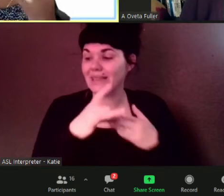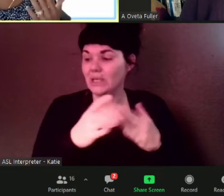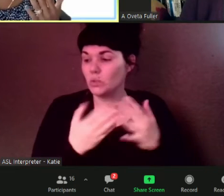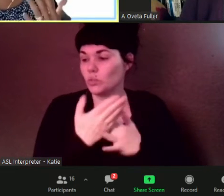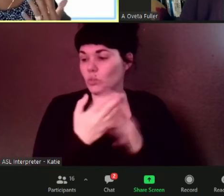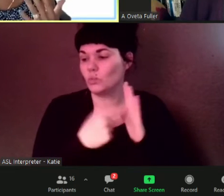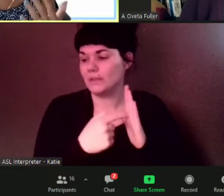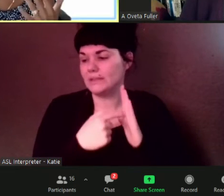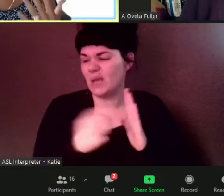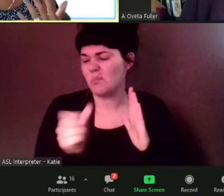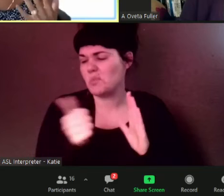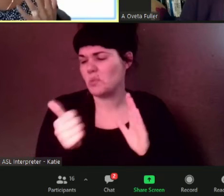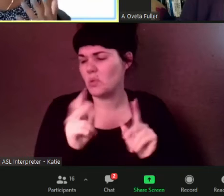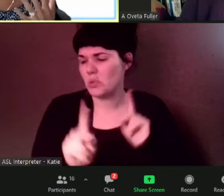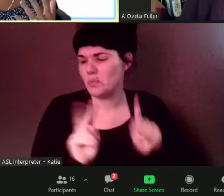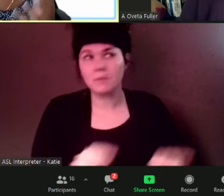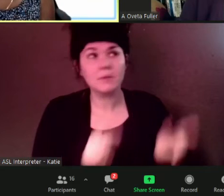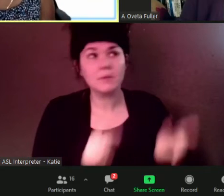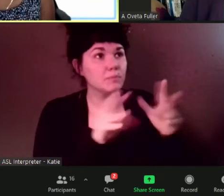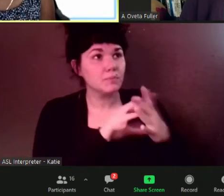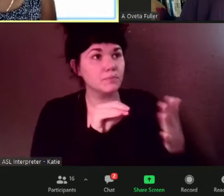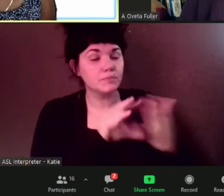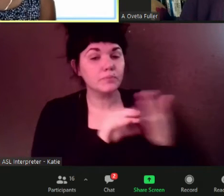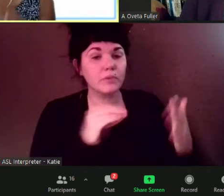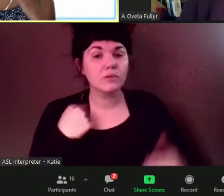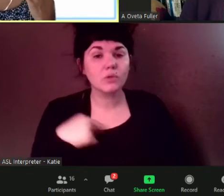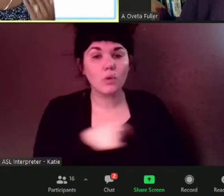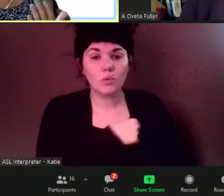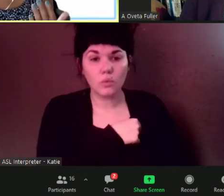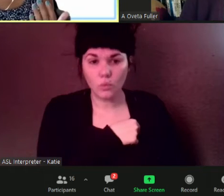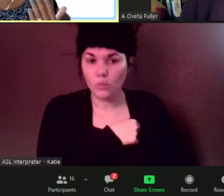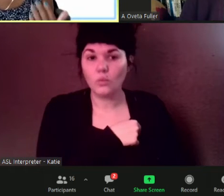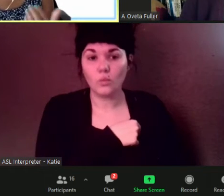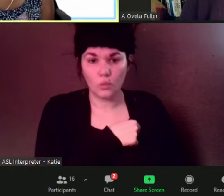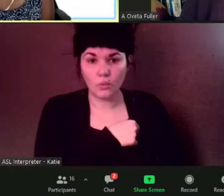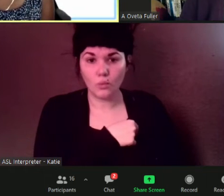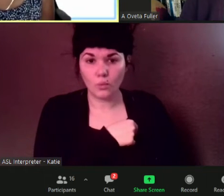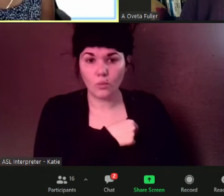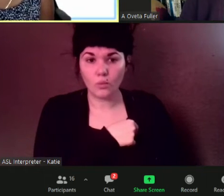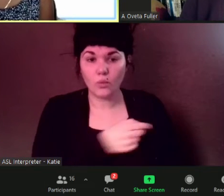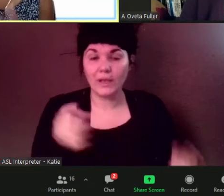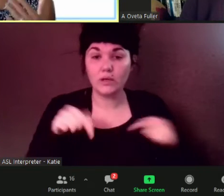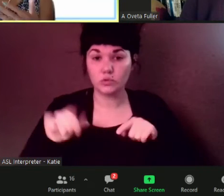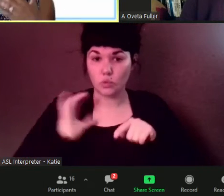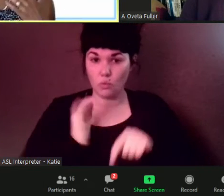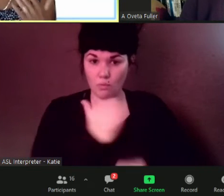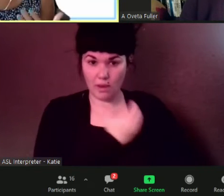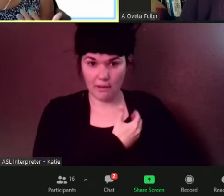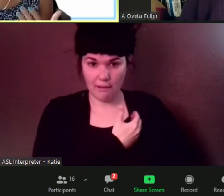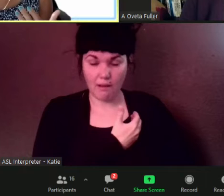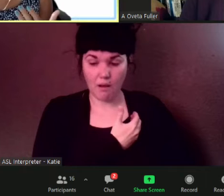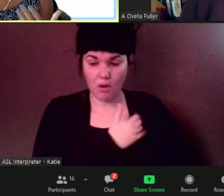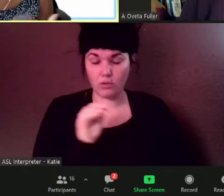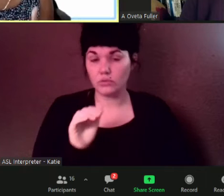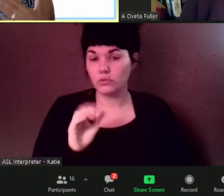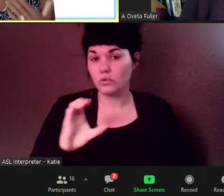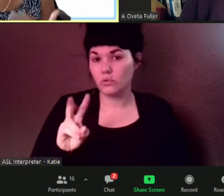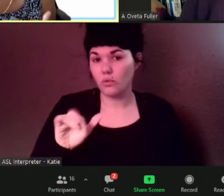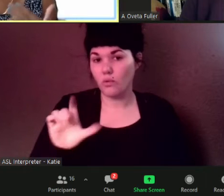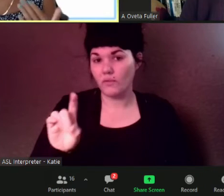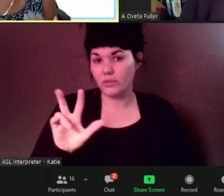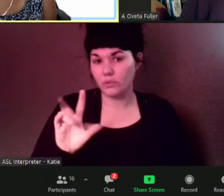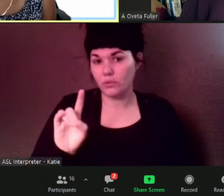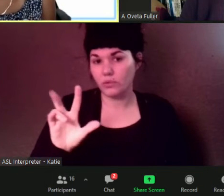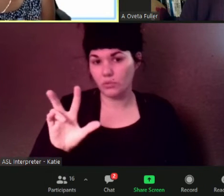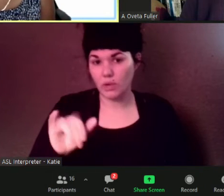all of us the covid 313 town halls uh we have been consistent in saying uh the vaccination immunization is an important